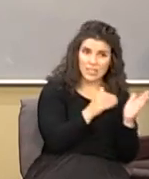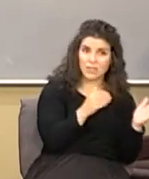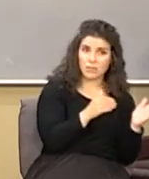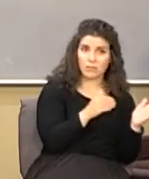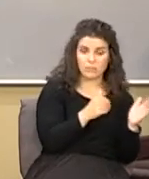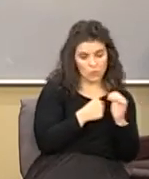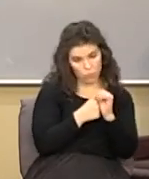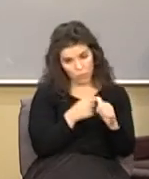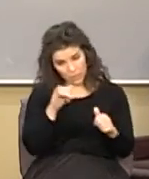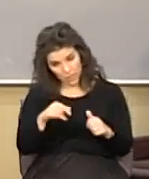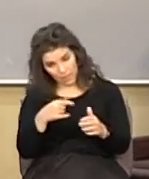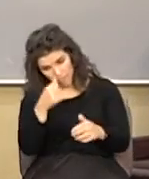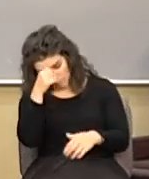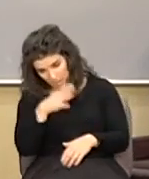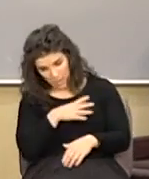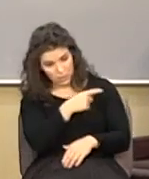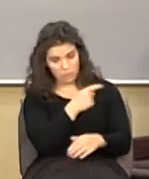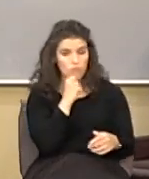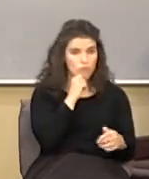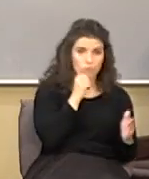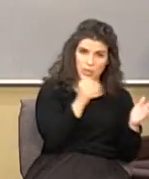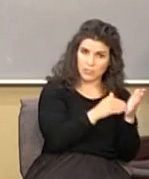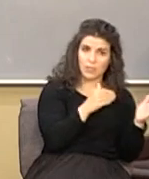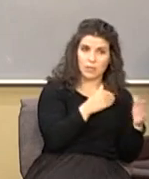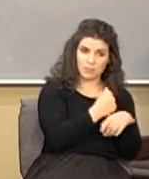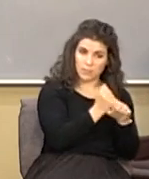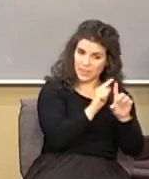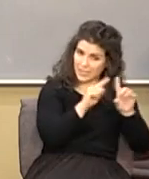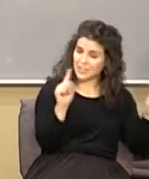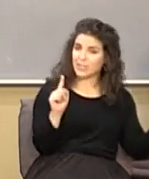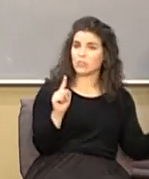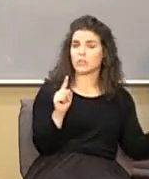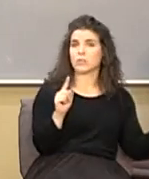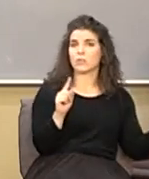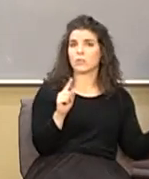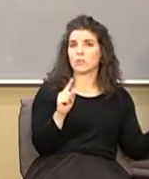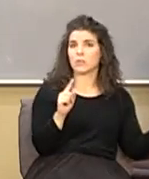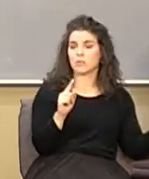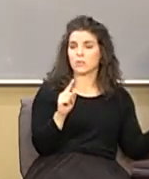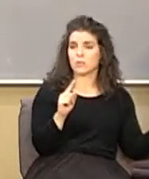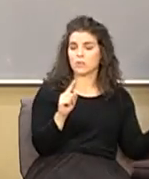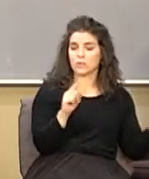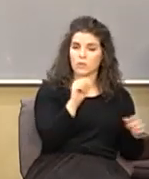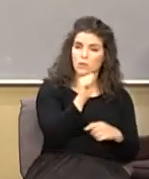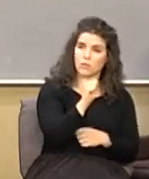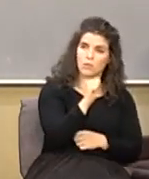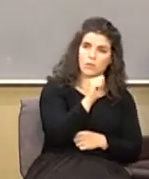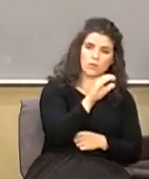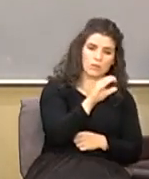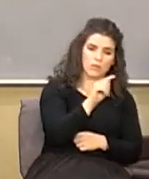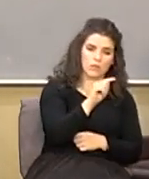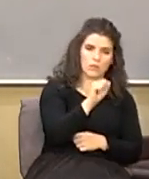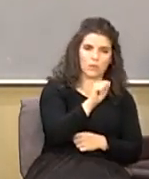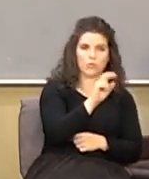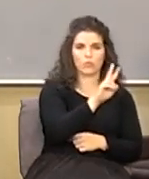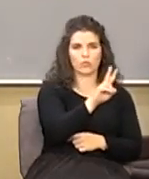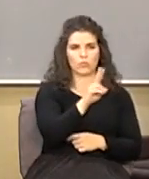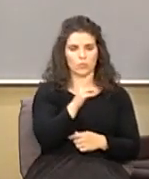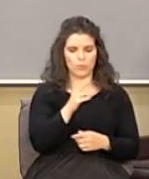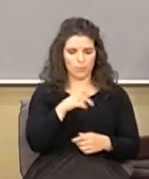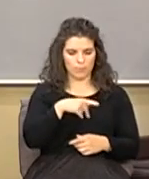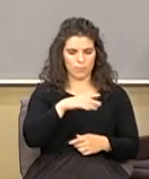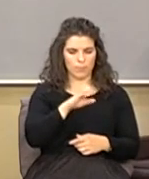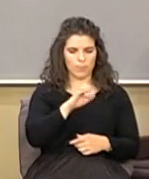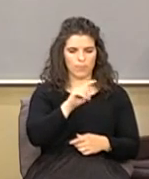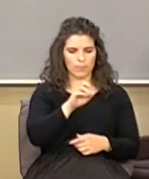according to that guy he is because he made the distinction in Acts 2 Peter is filled with the Holy Spirit speaks as the